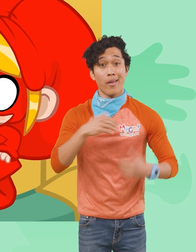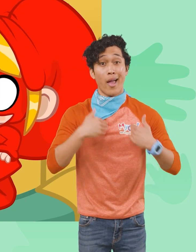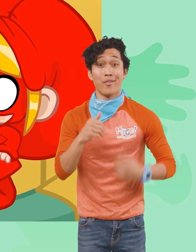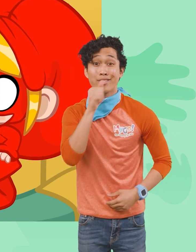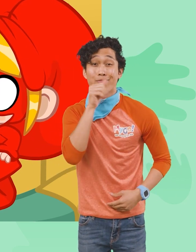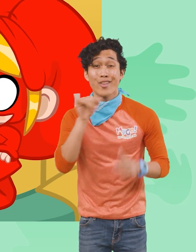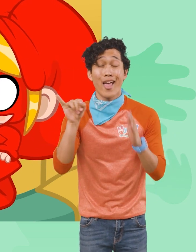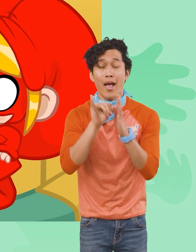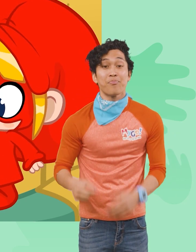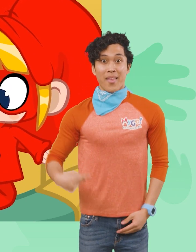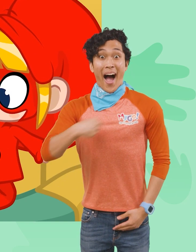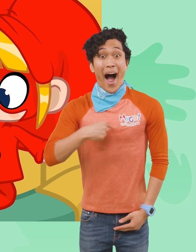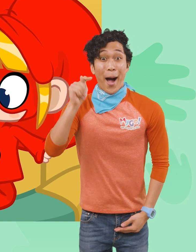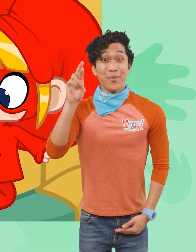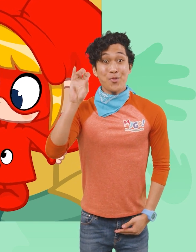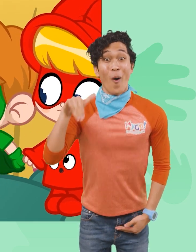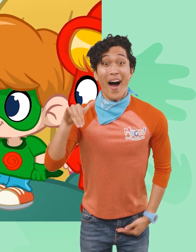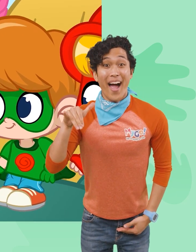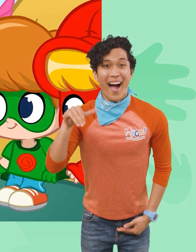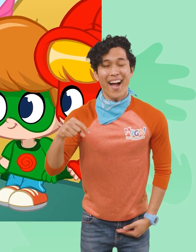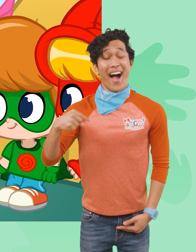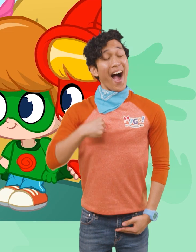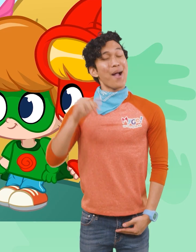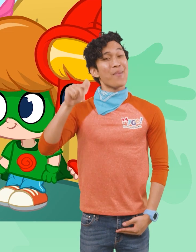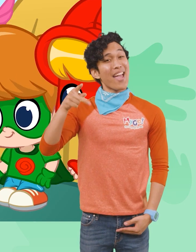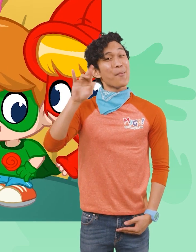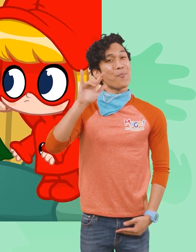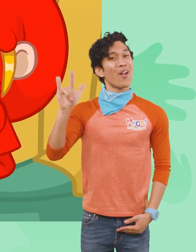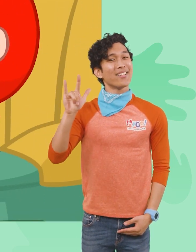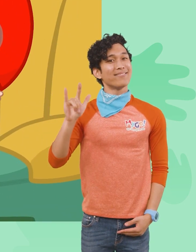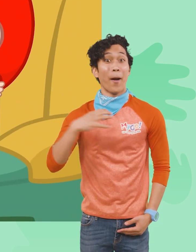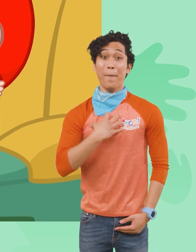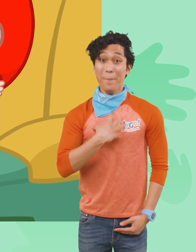have secret... I'm Troy! I'm April! Murphy! I'm Lincoln! Hoop!